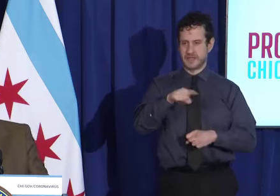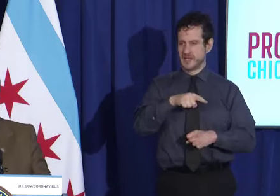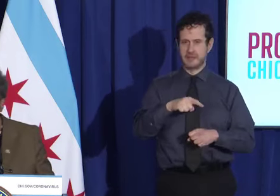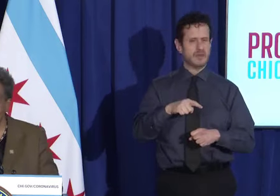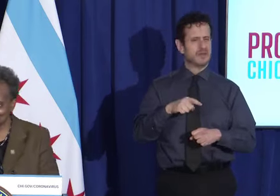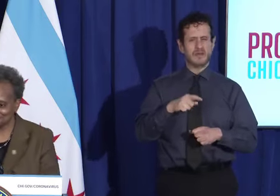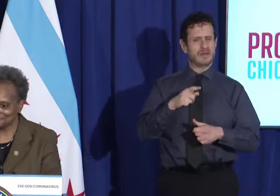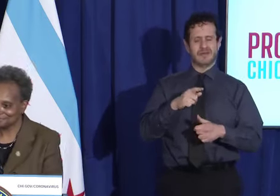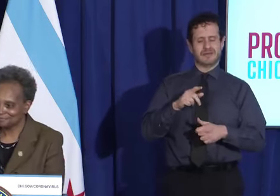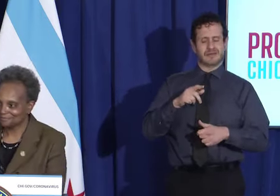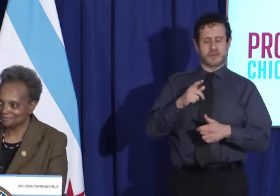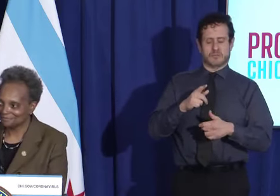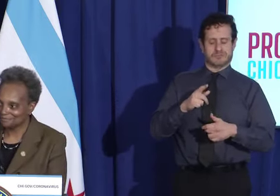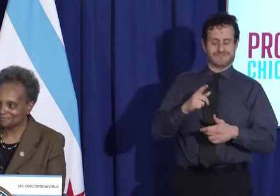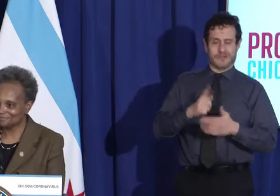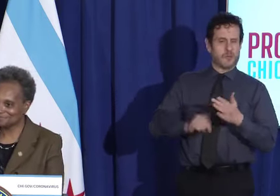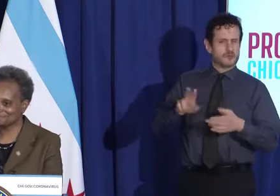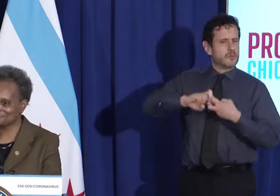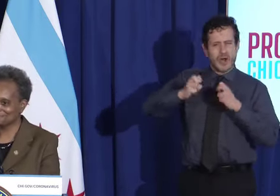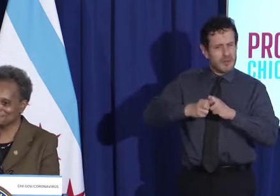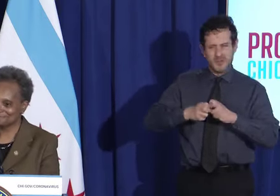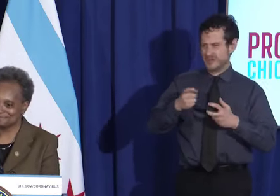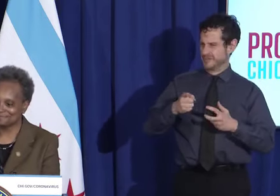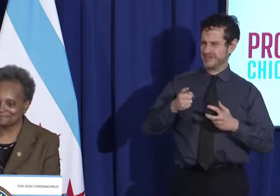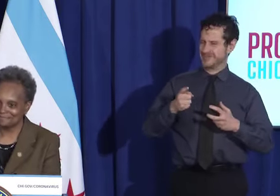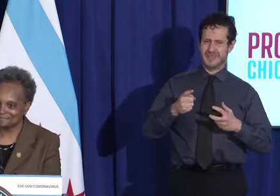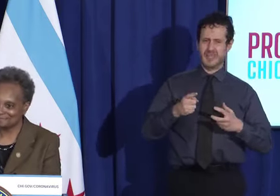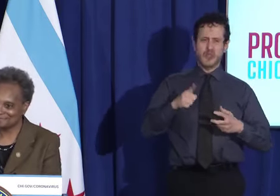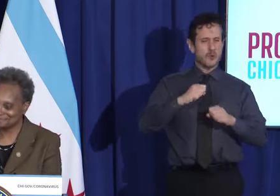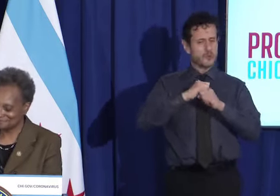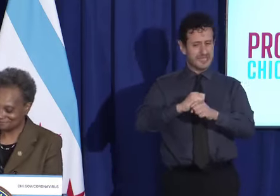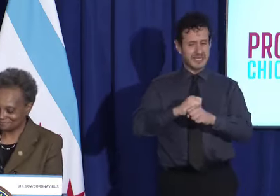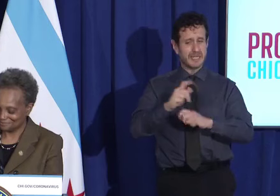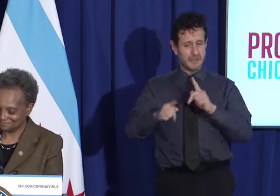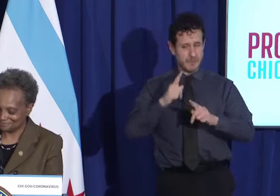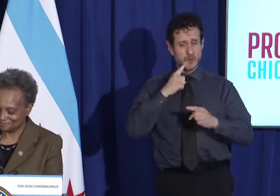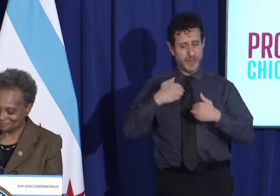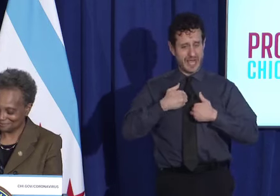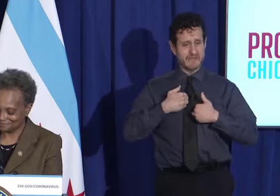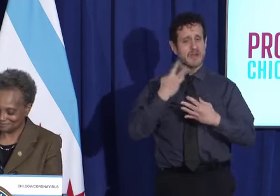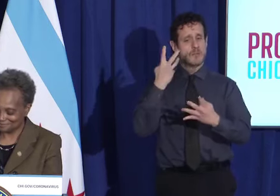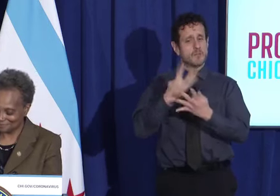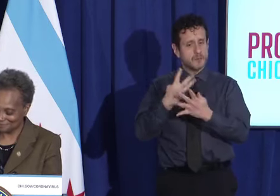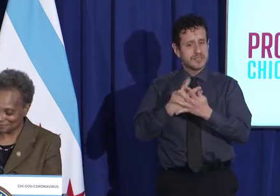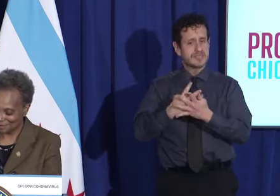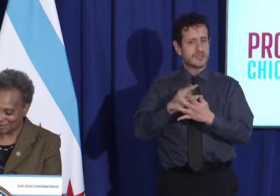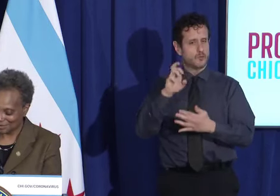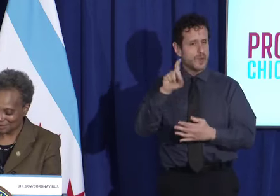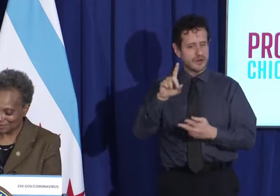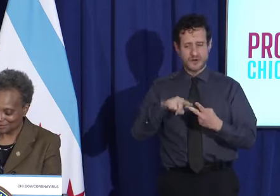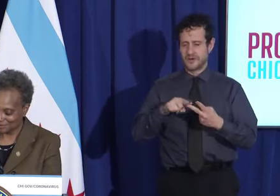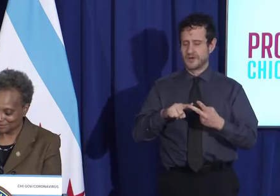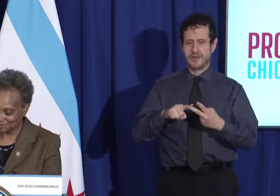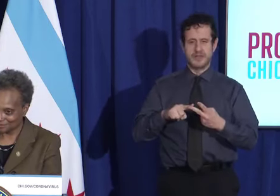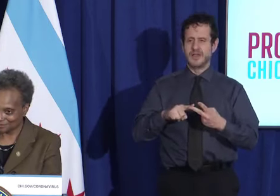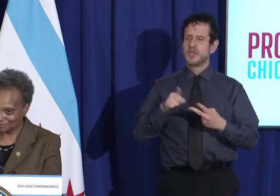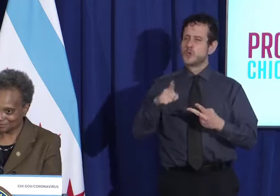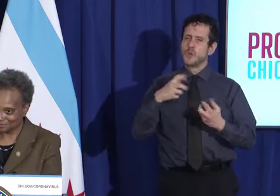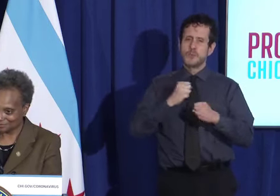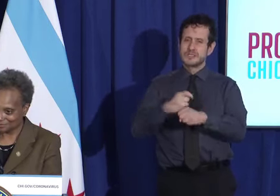she lives in, and all that good stuff. Can you please first explain how would it work? And